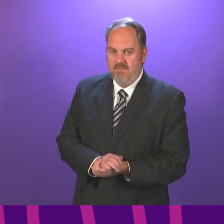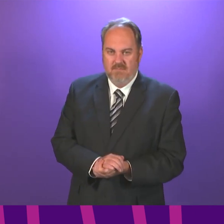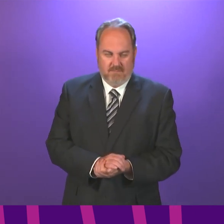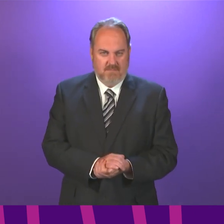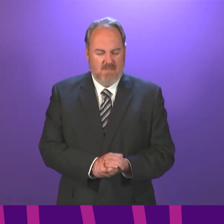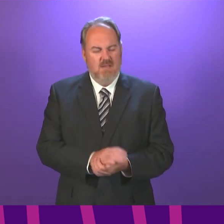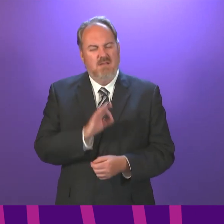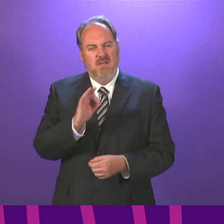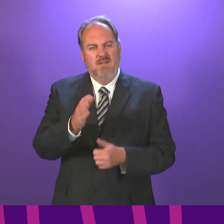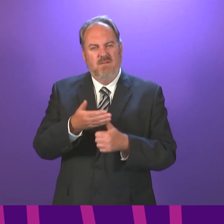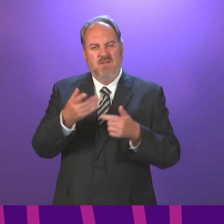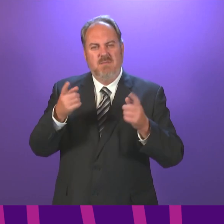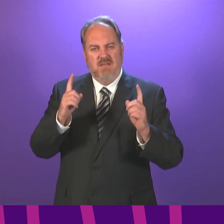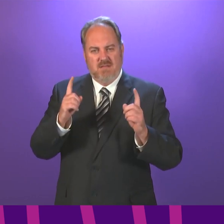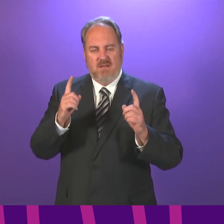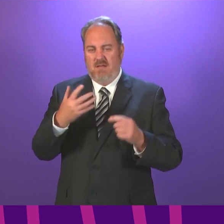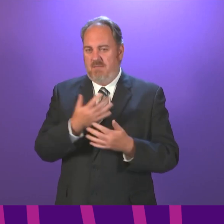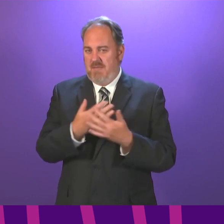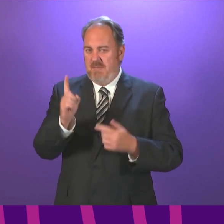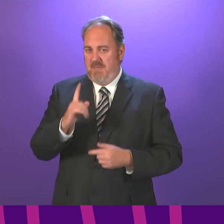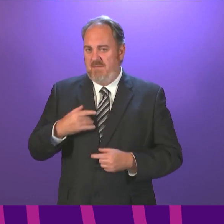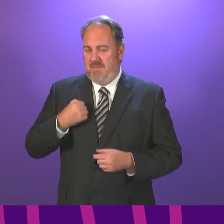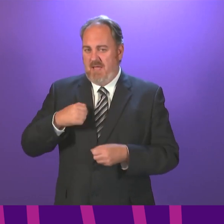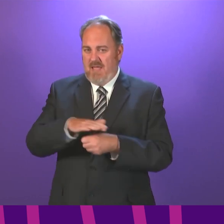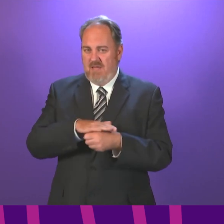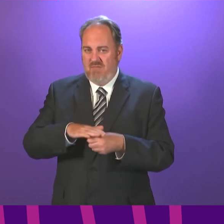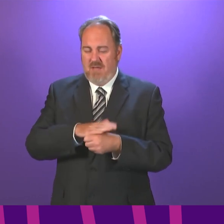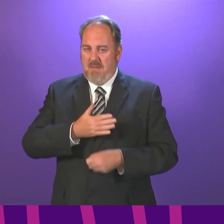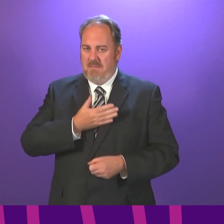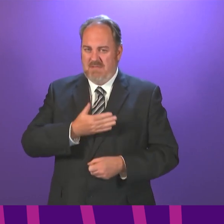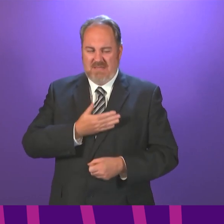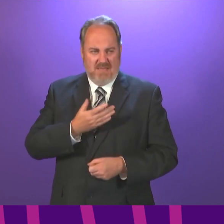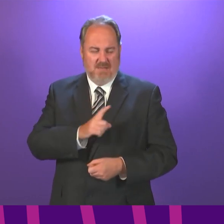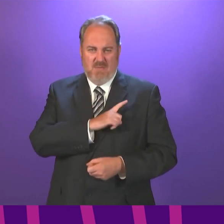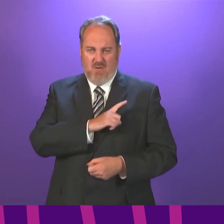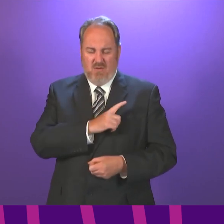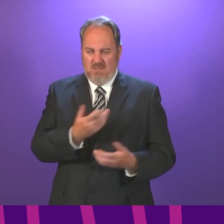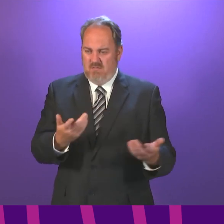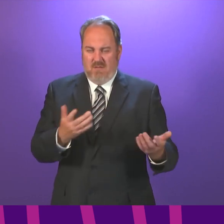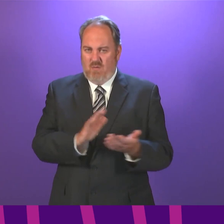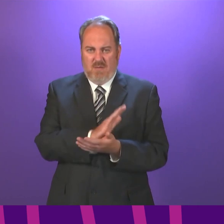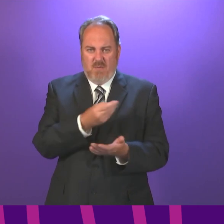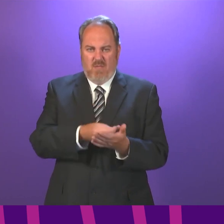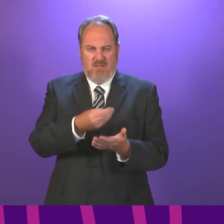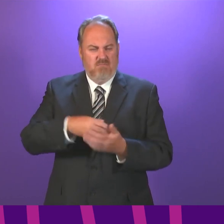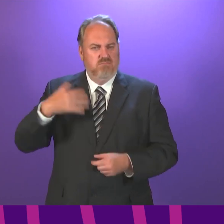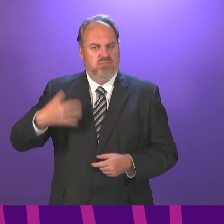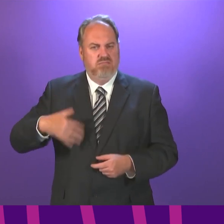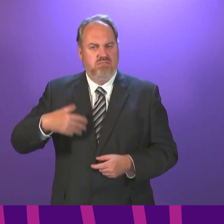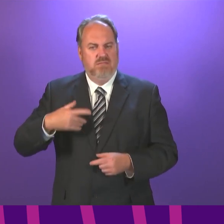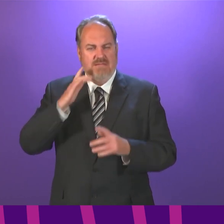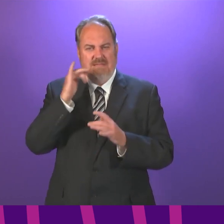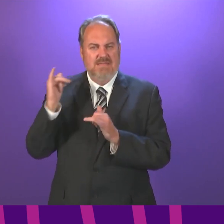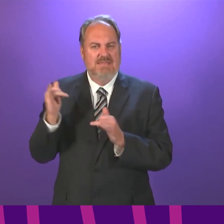First Minister, I have had constituents in touch upset about the cost of testing in advance of people travelling abroad. The NHS